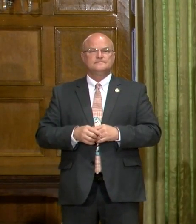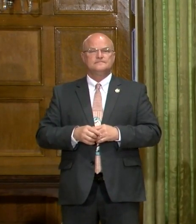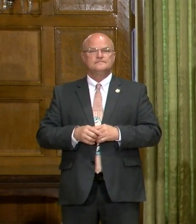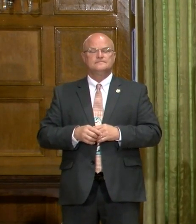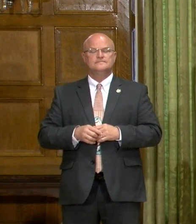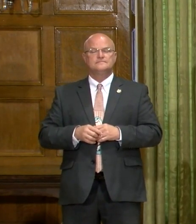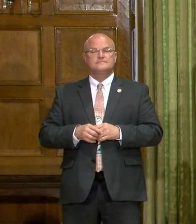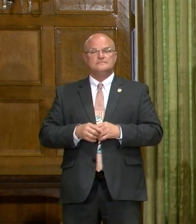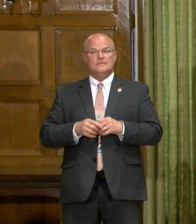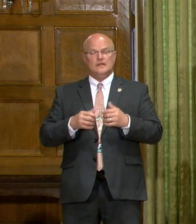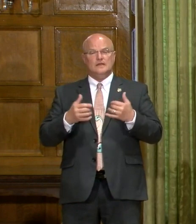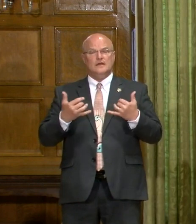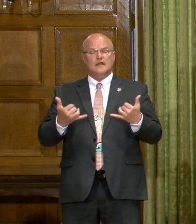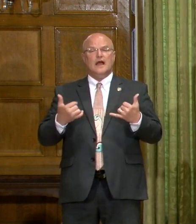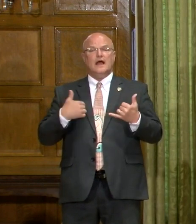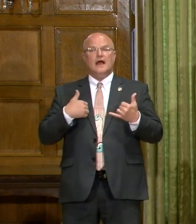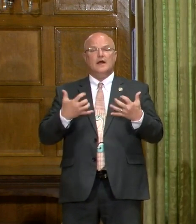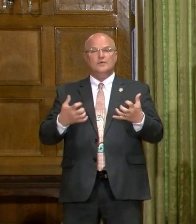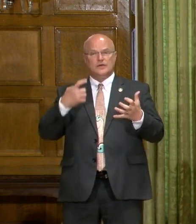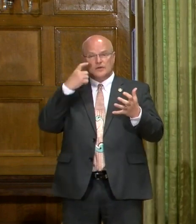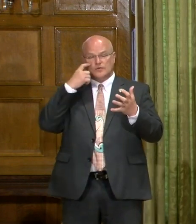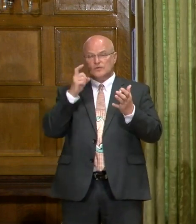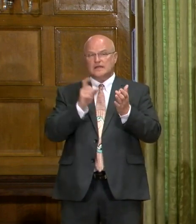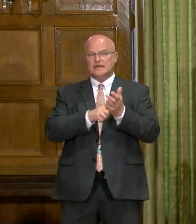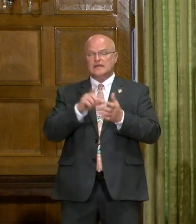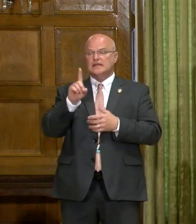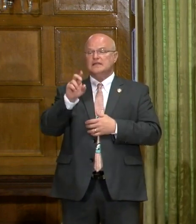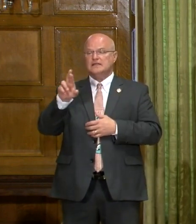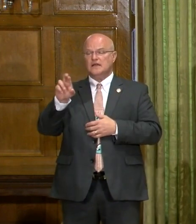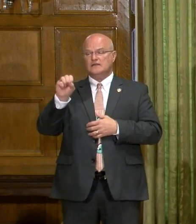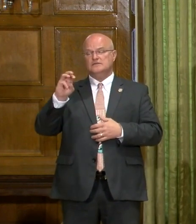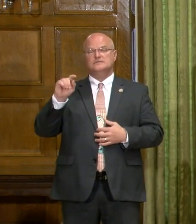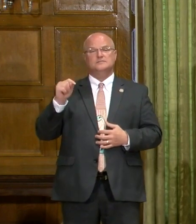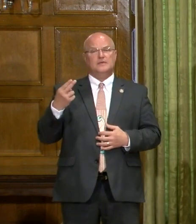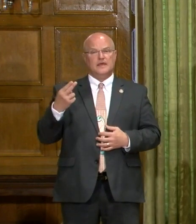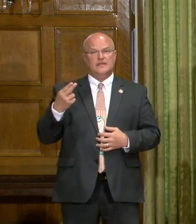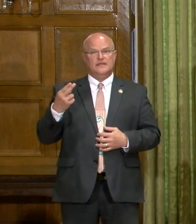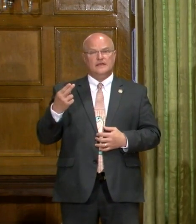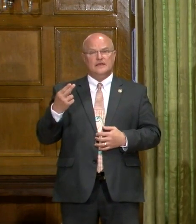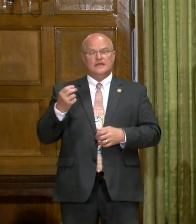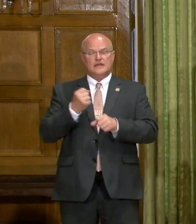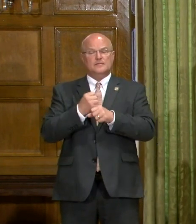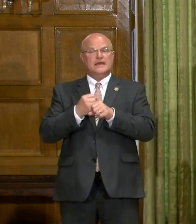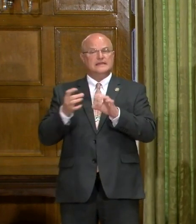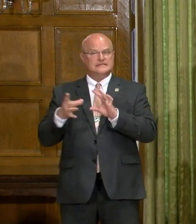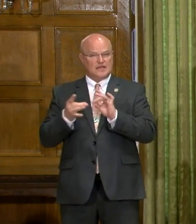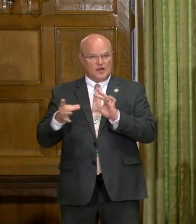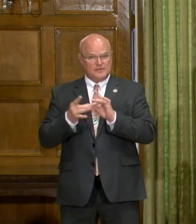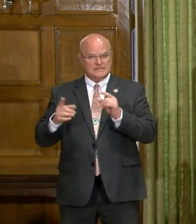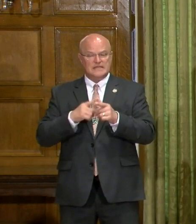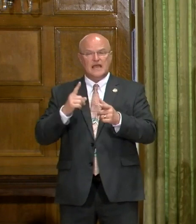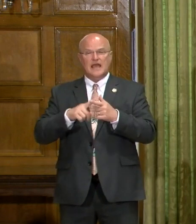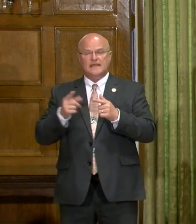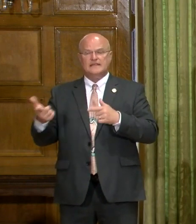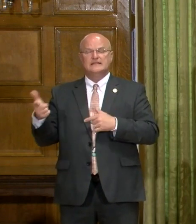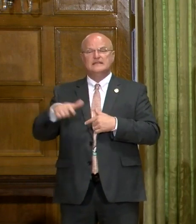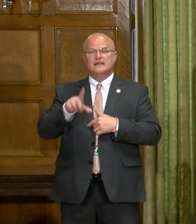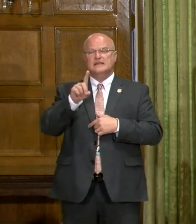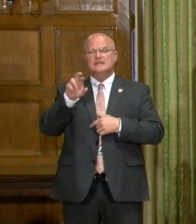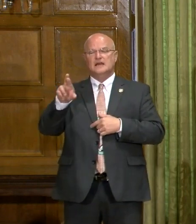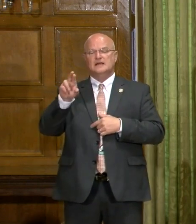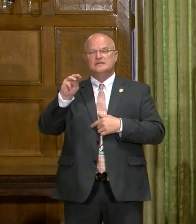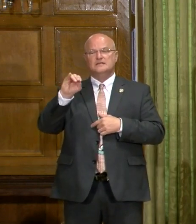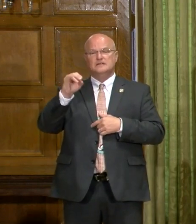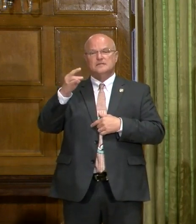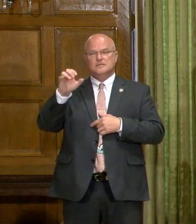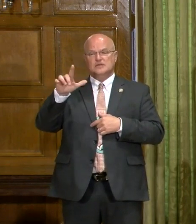And then, with that, I want to recognize Dr. Smith to make his comments, and then followed by Dr.